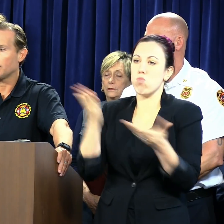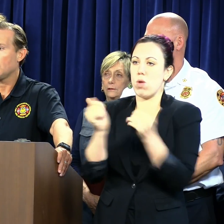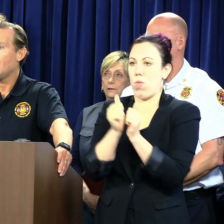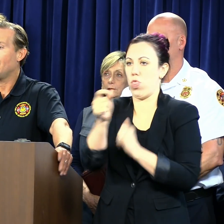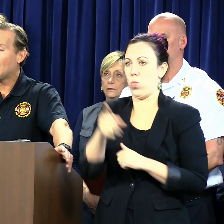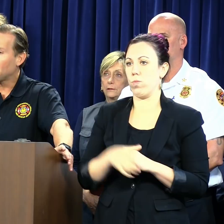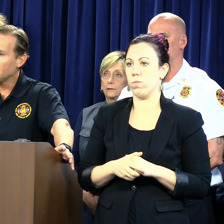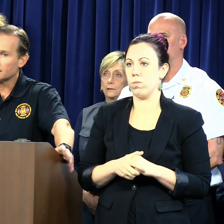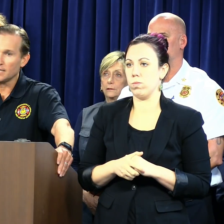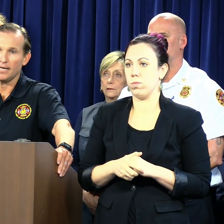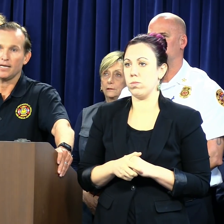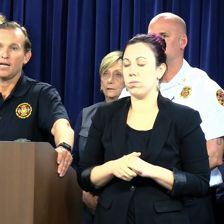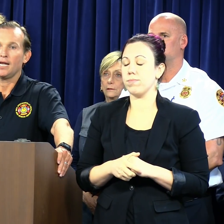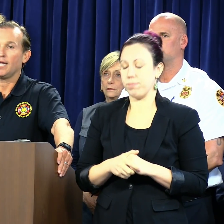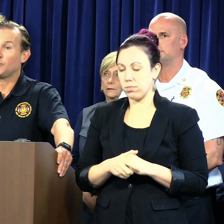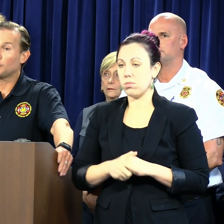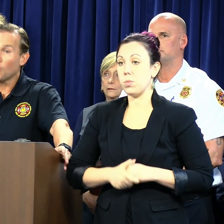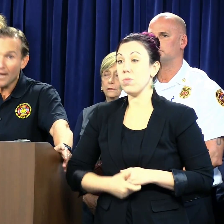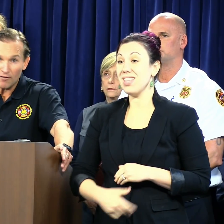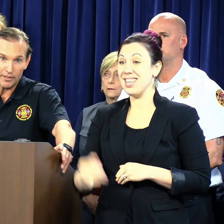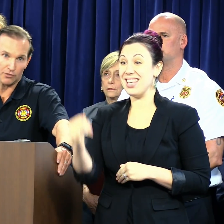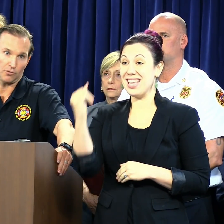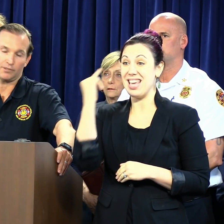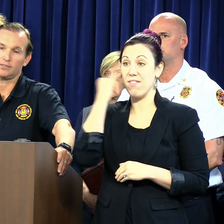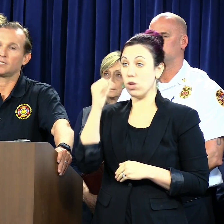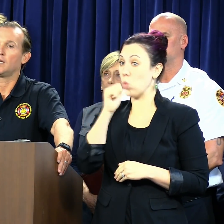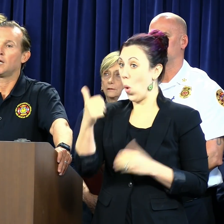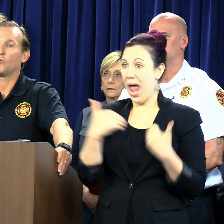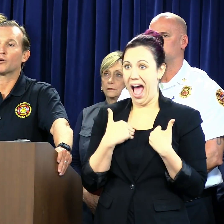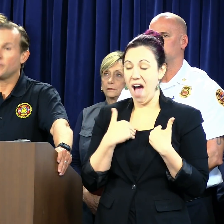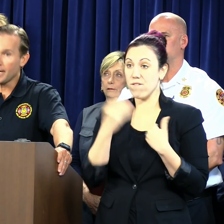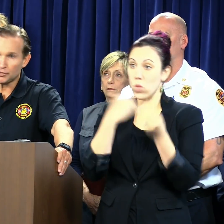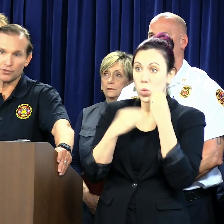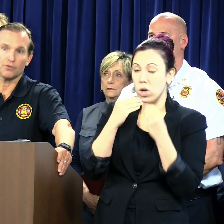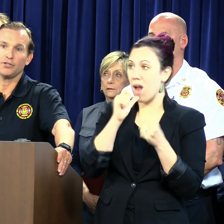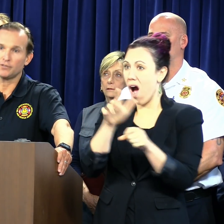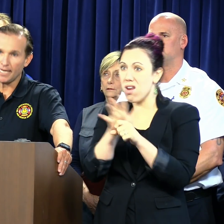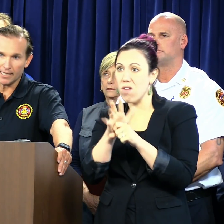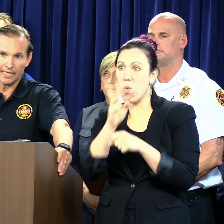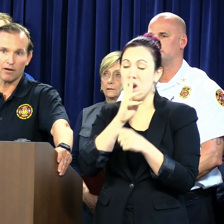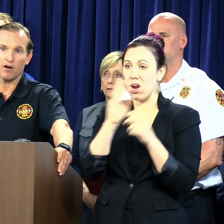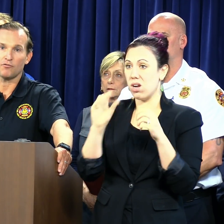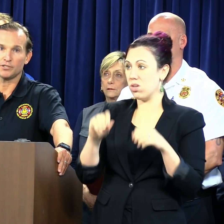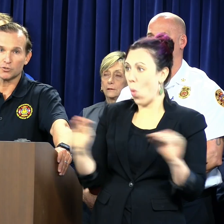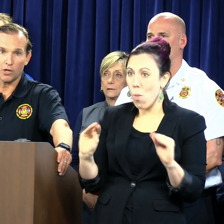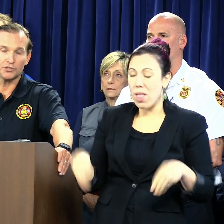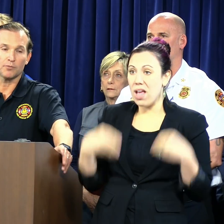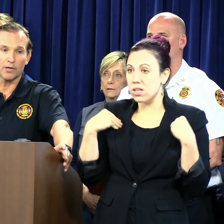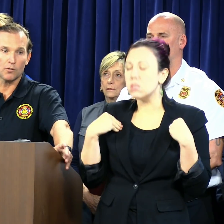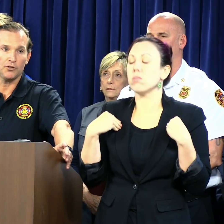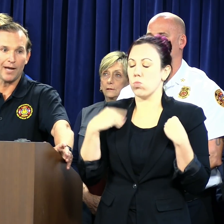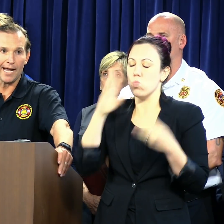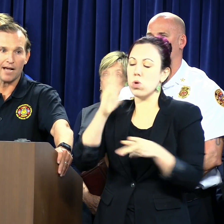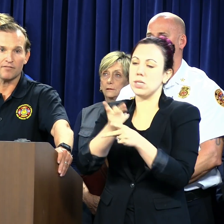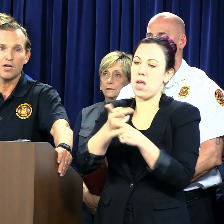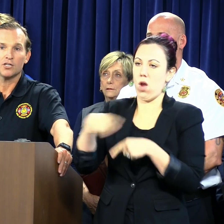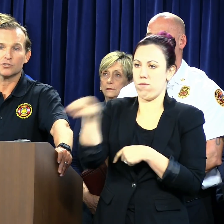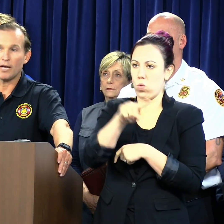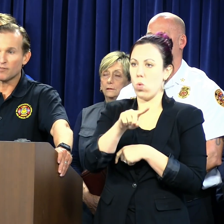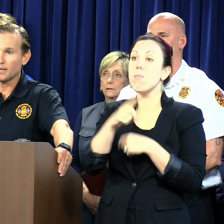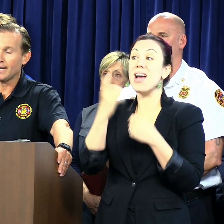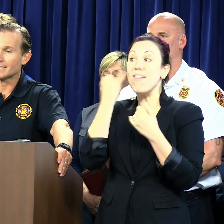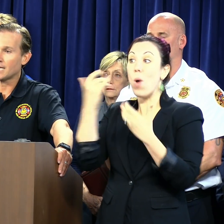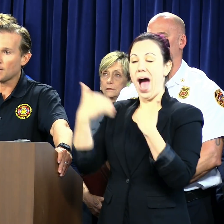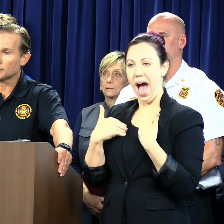you have. That being said, if you don't have resources, we're going to make sure that you're taken care of. We just want you to bring what you have